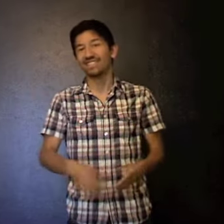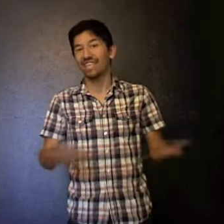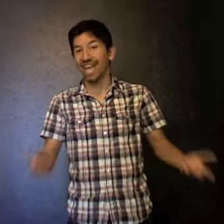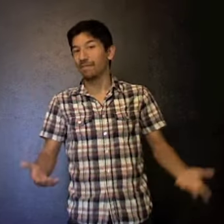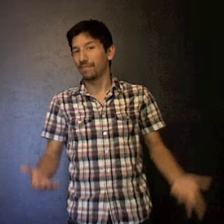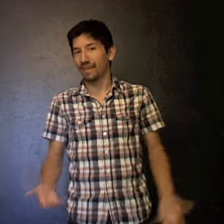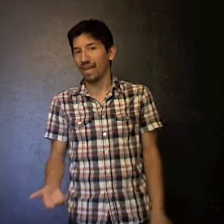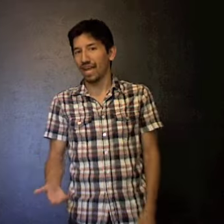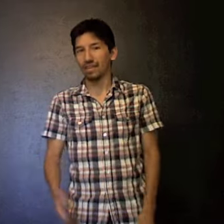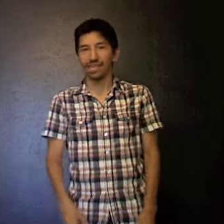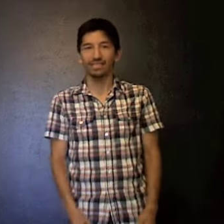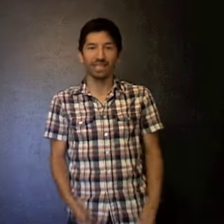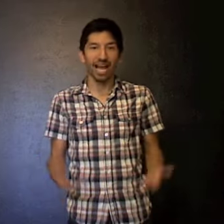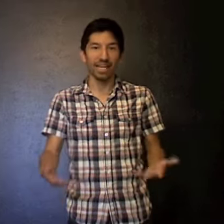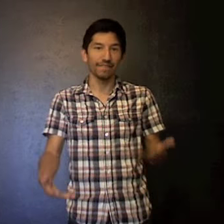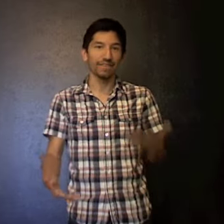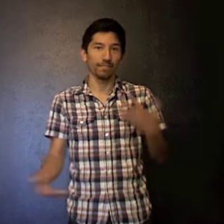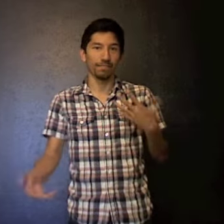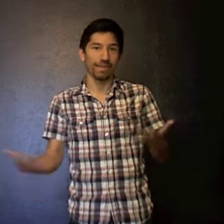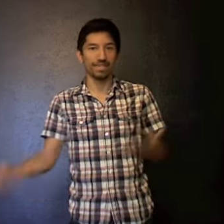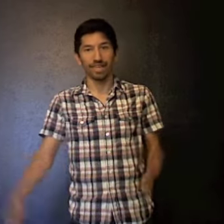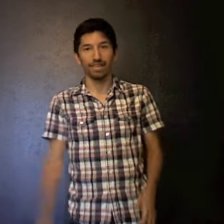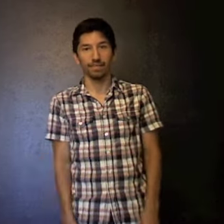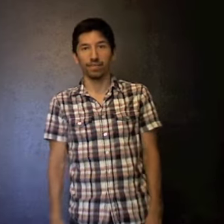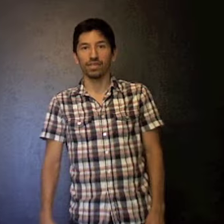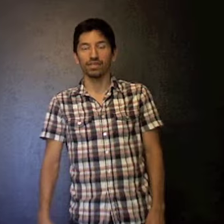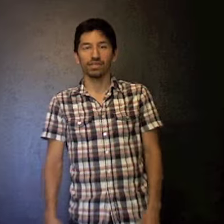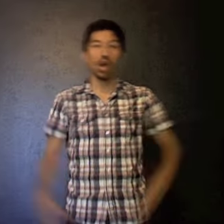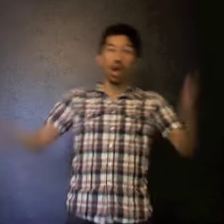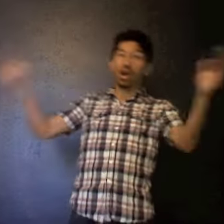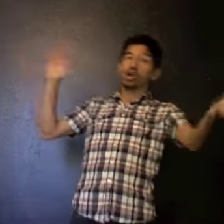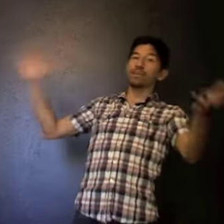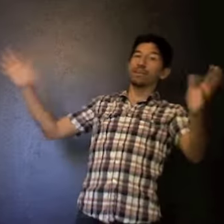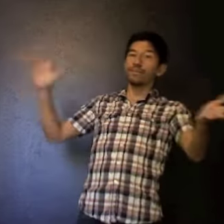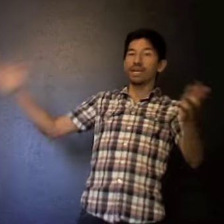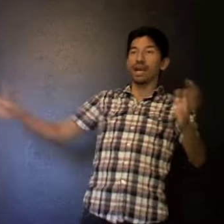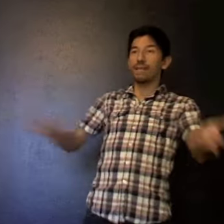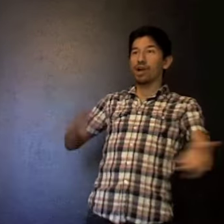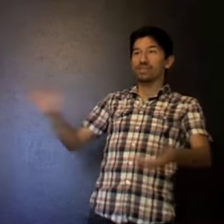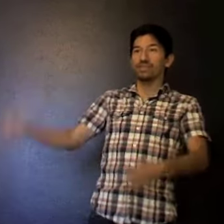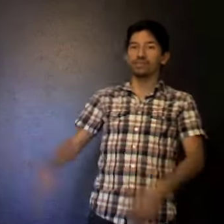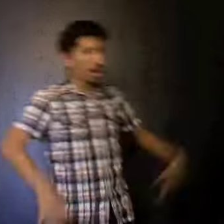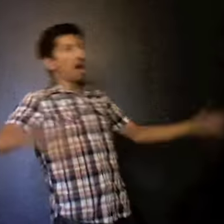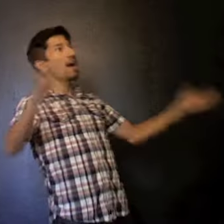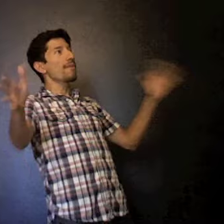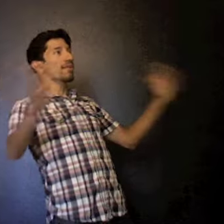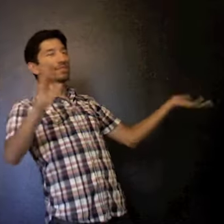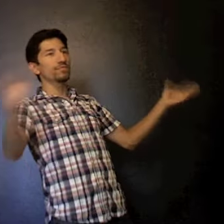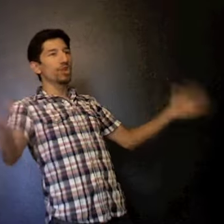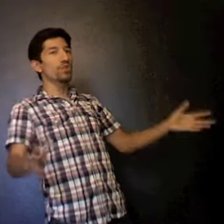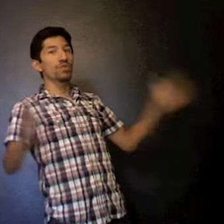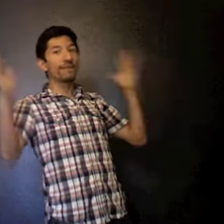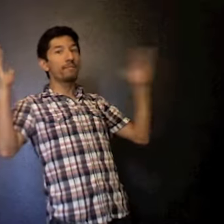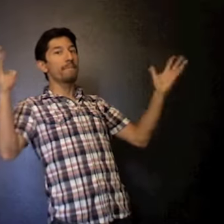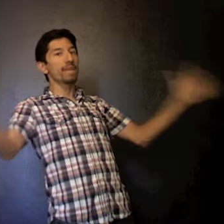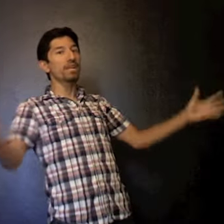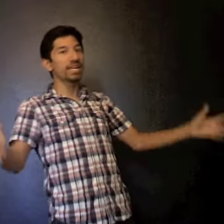the NBA. That's kind of their big selling point. Oh, look at me. I'm awesome. I'm awesome, too. Give me millions.